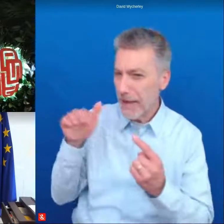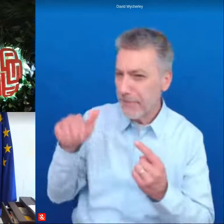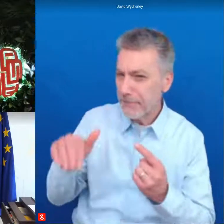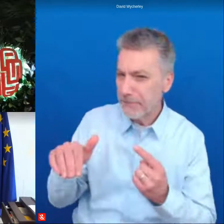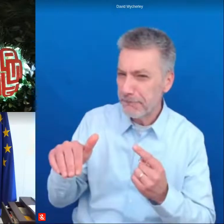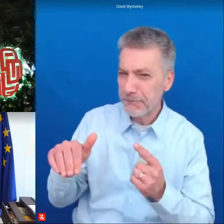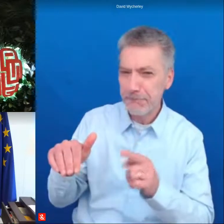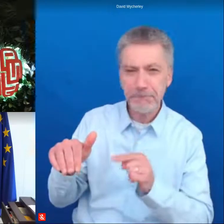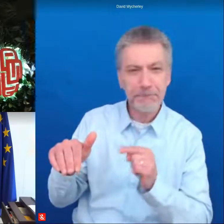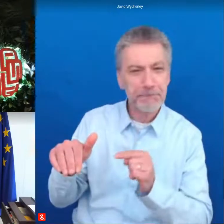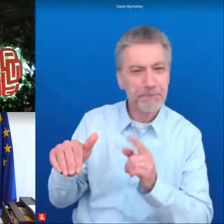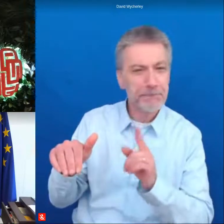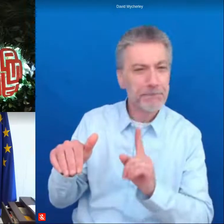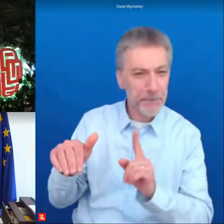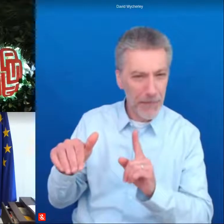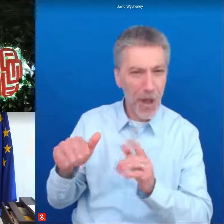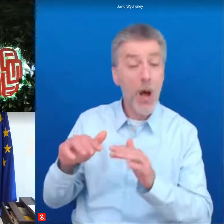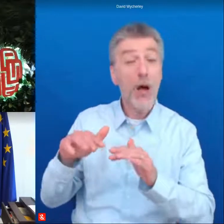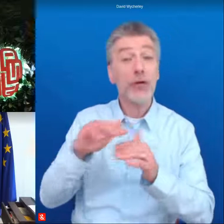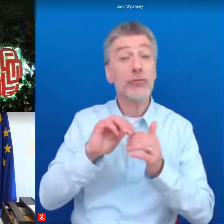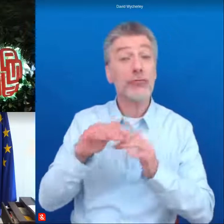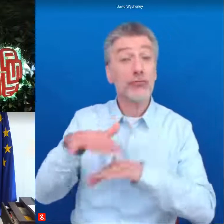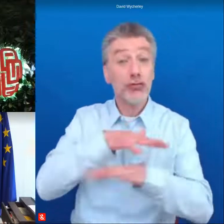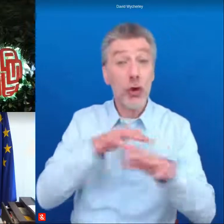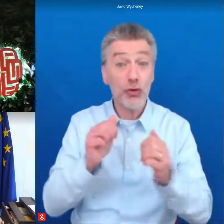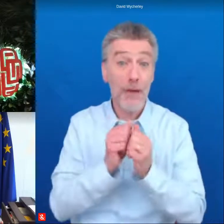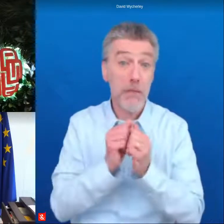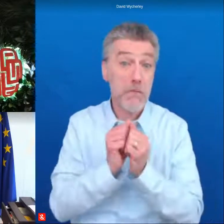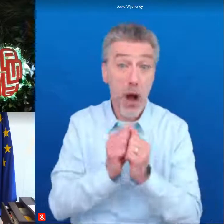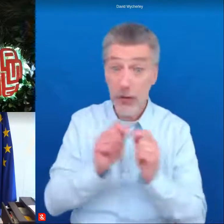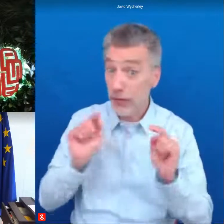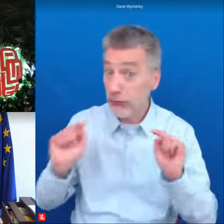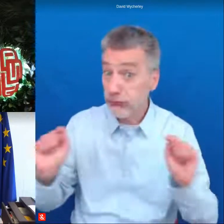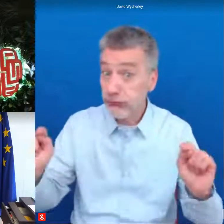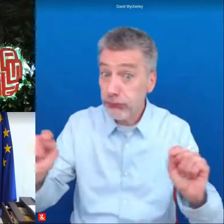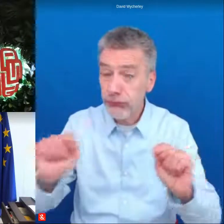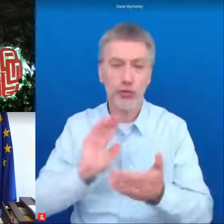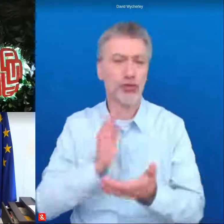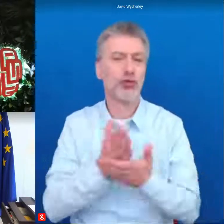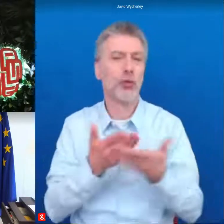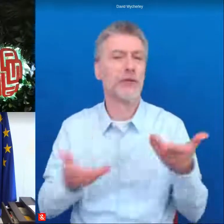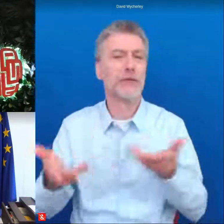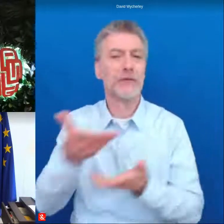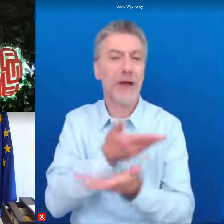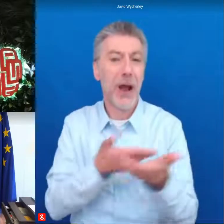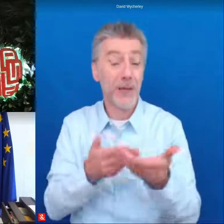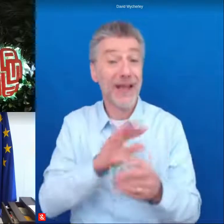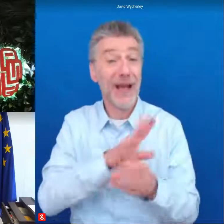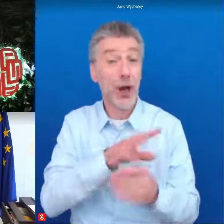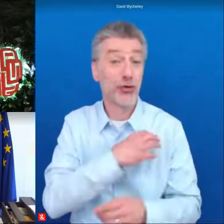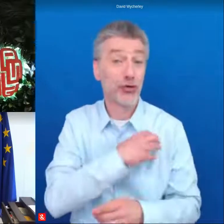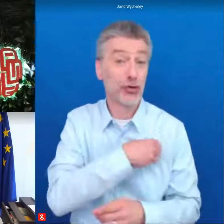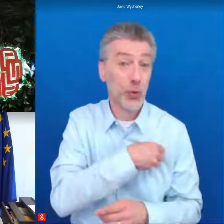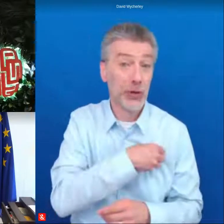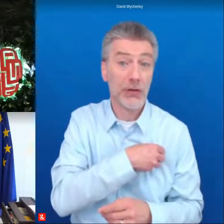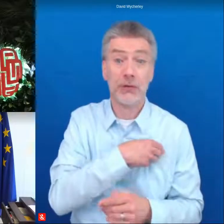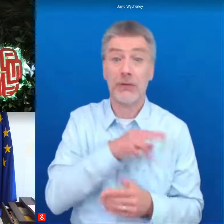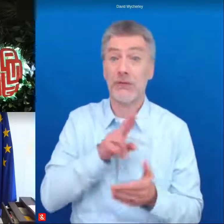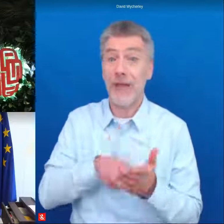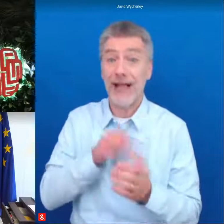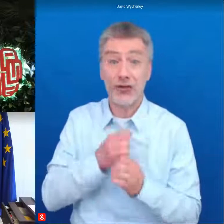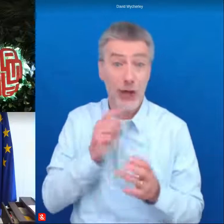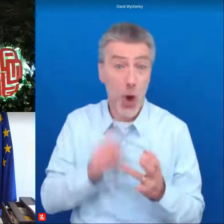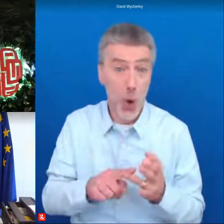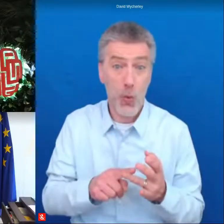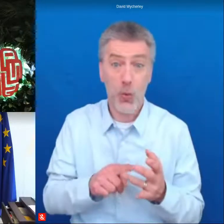having the social partners in a true dialogue there if the trade unions were there the ngos were there the